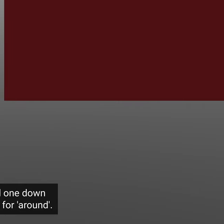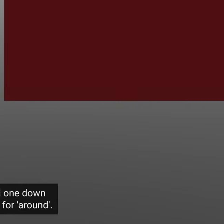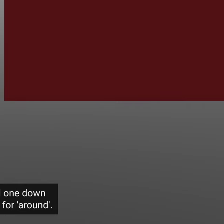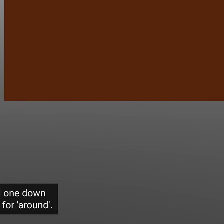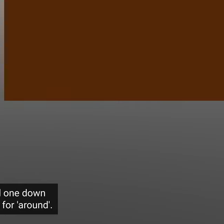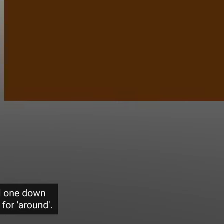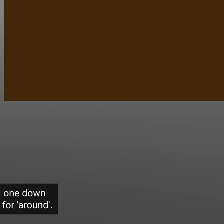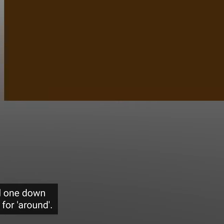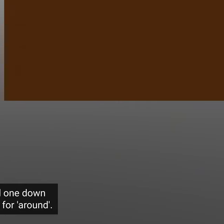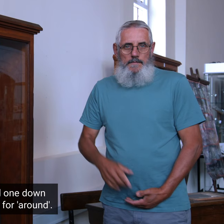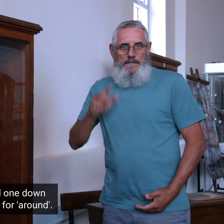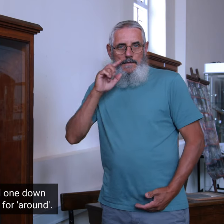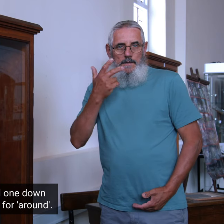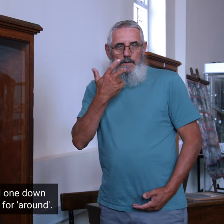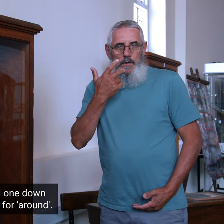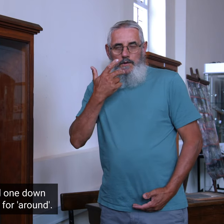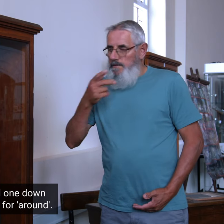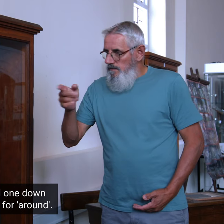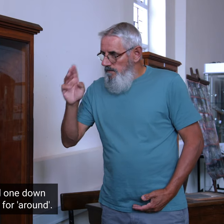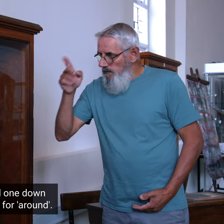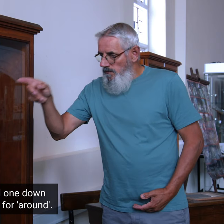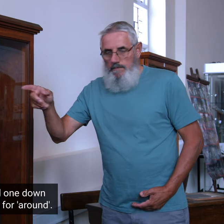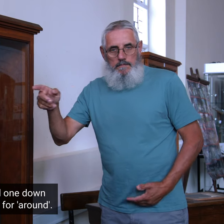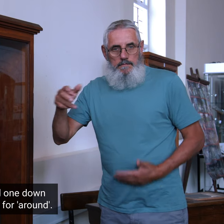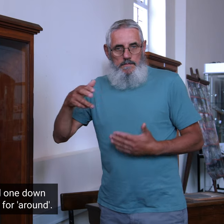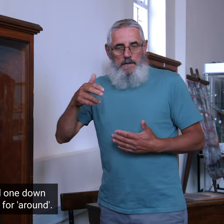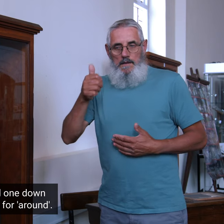The third one down is the sign for around.